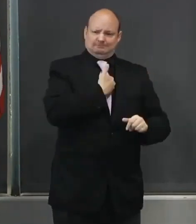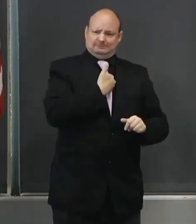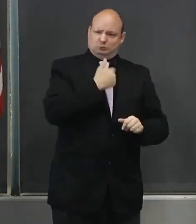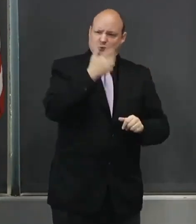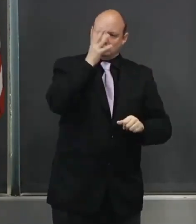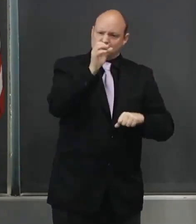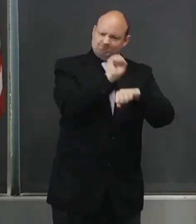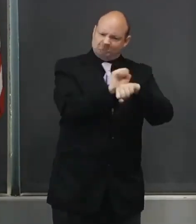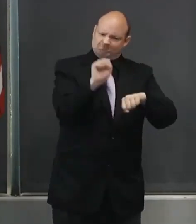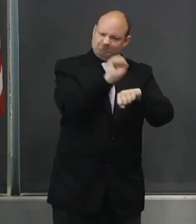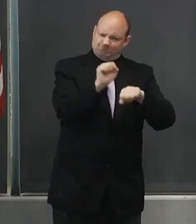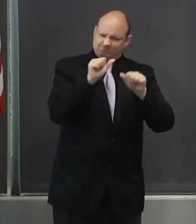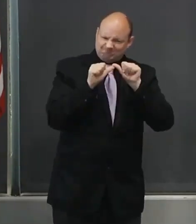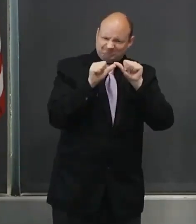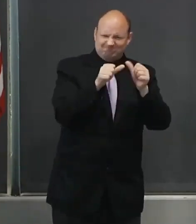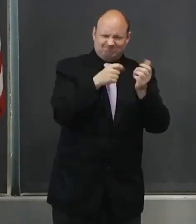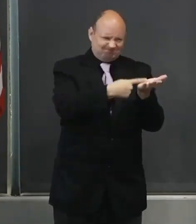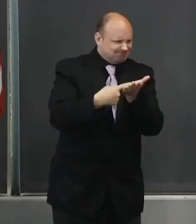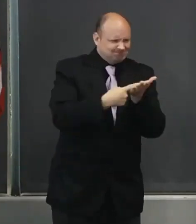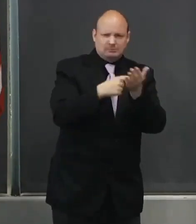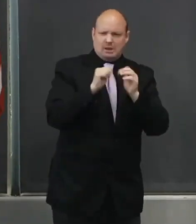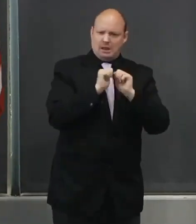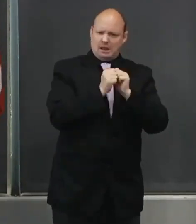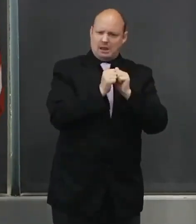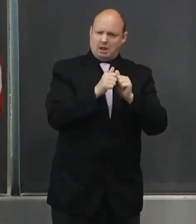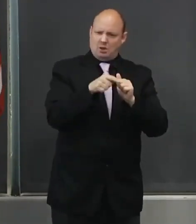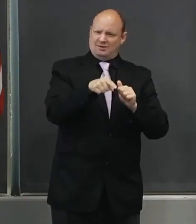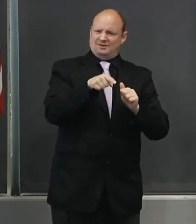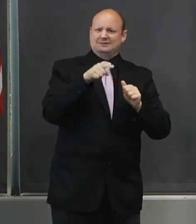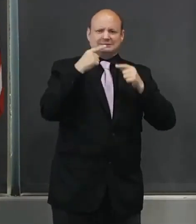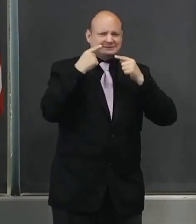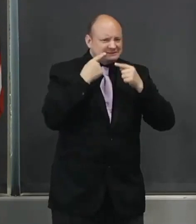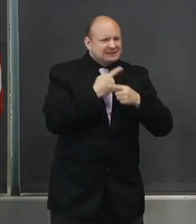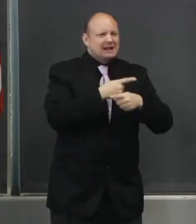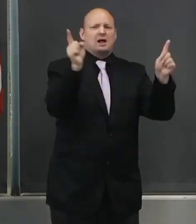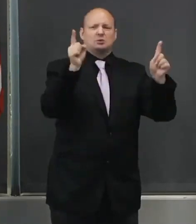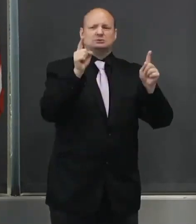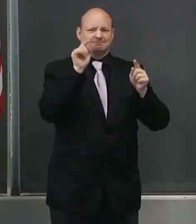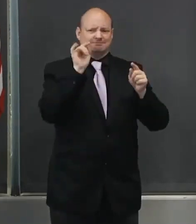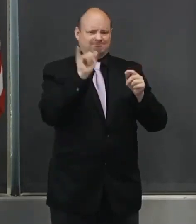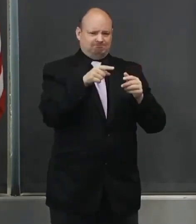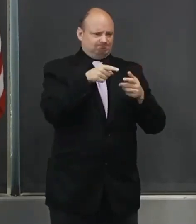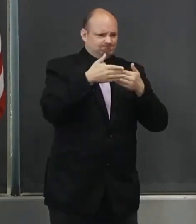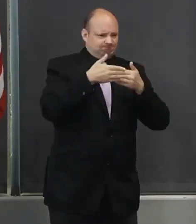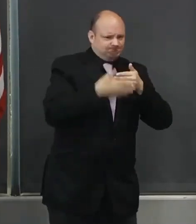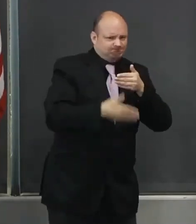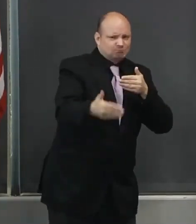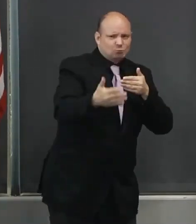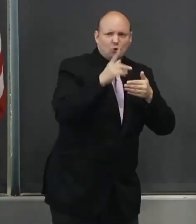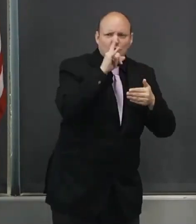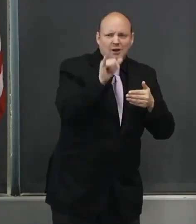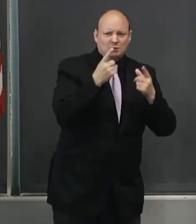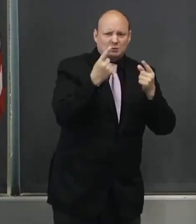and I will demand nothing but excellence from our districts and our educators.